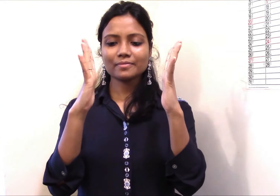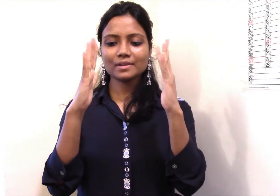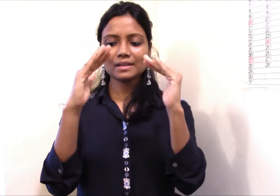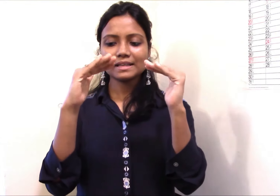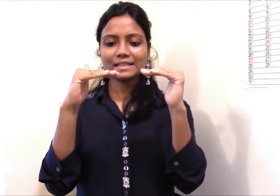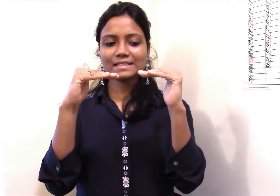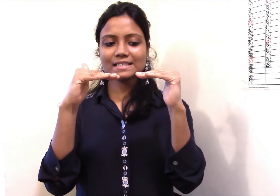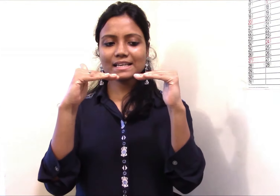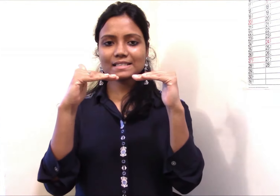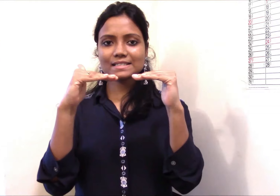Six.